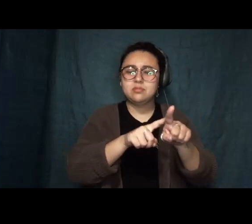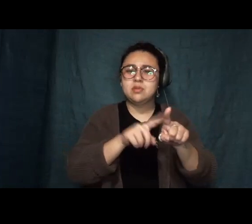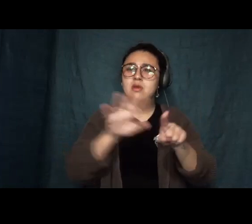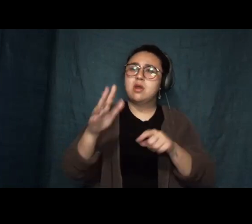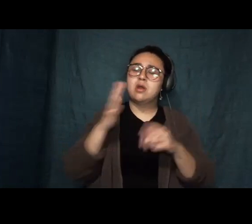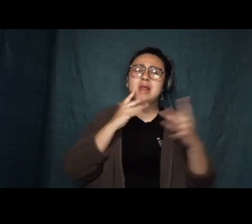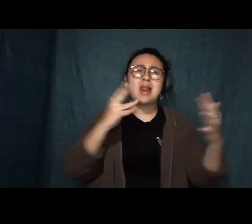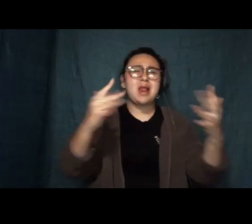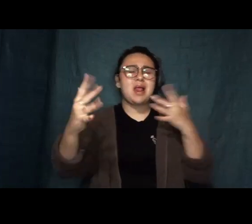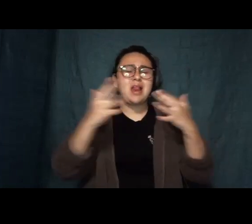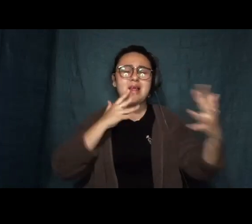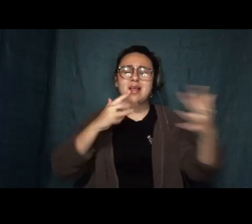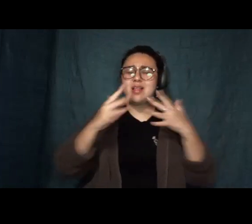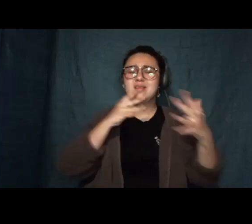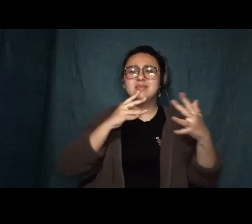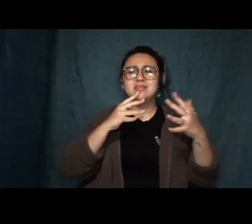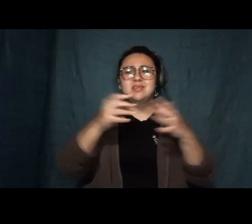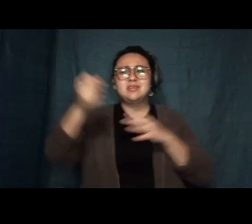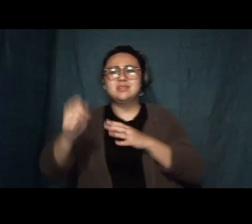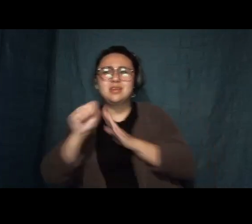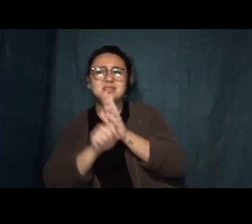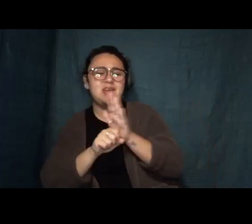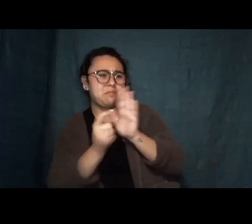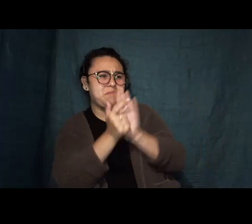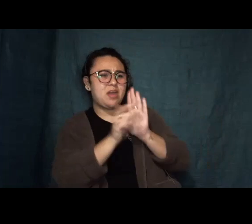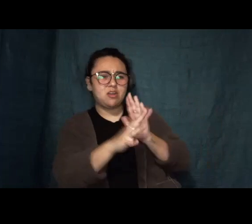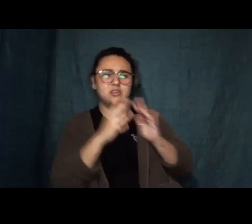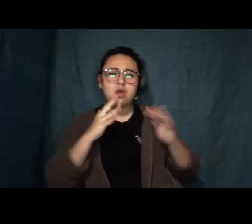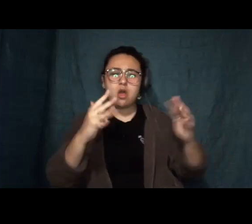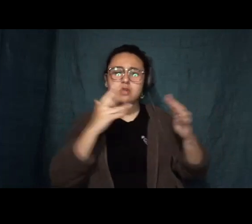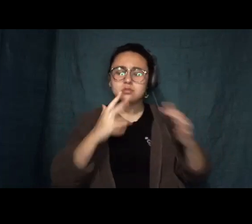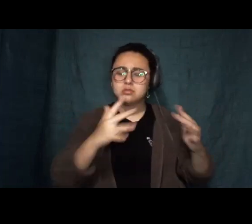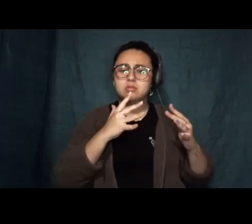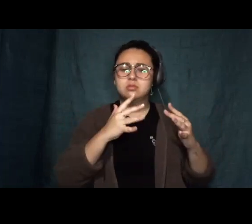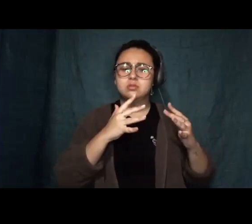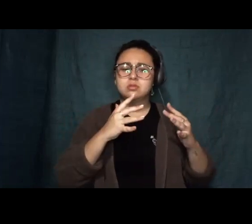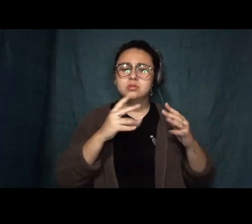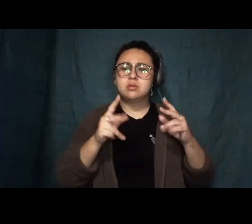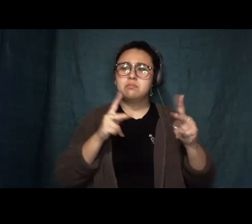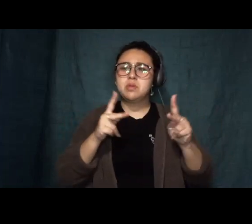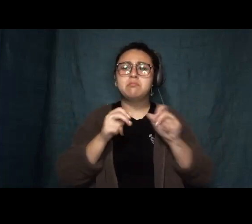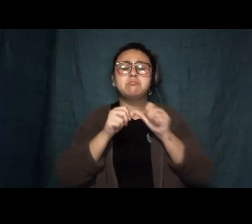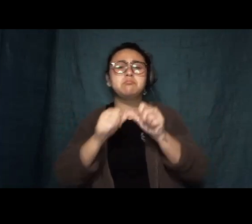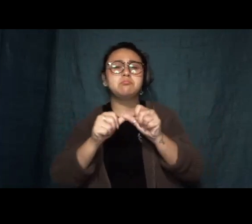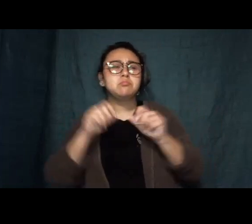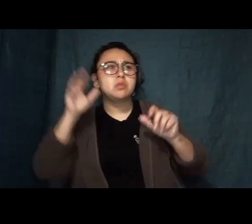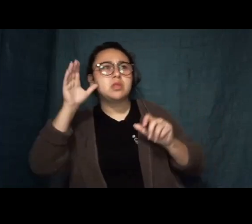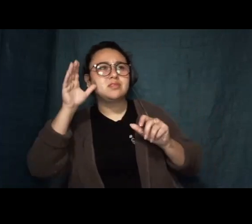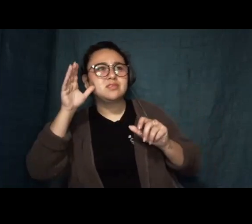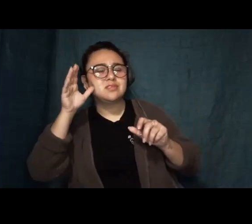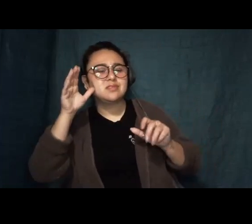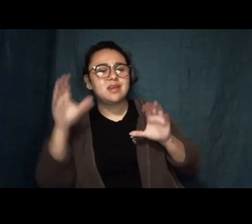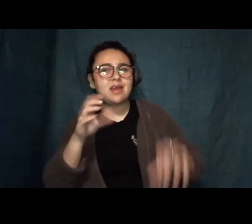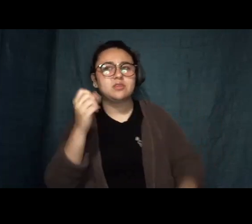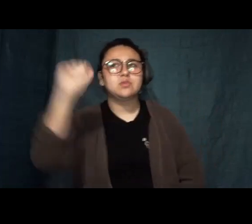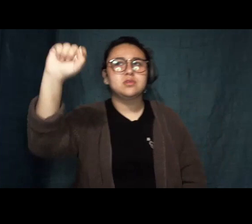much nerve, that incited crowds to coordinated acts of resistance. When Phillips records sent the single to